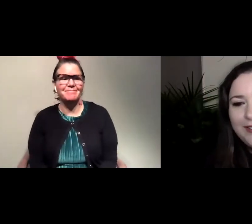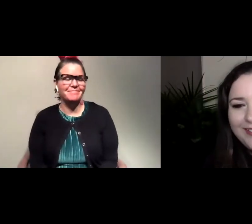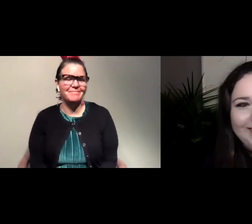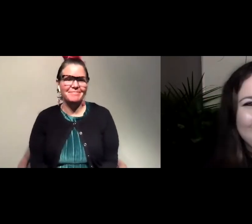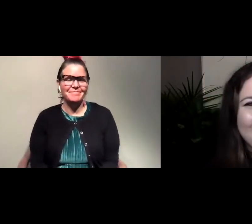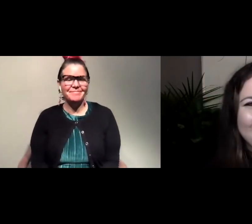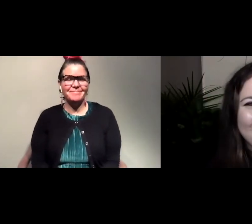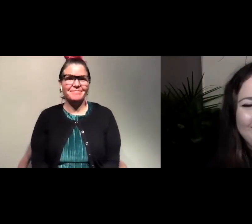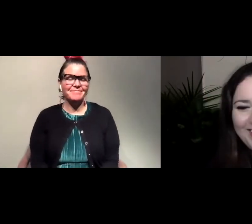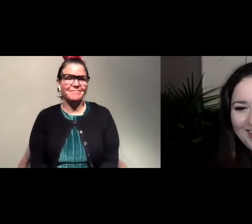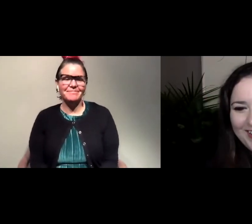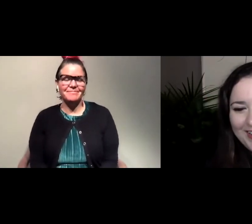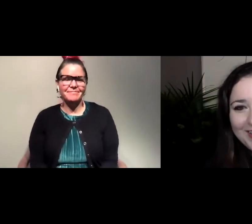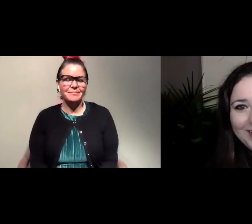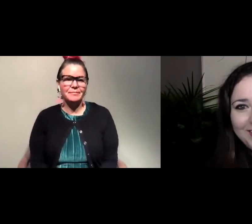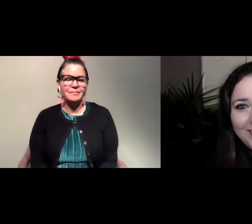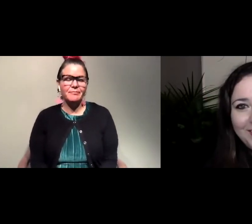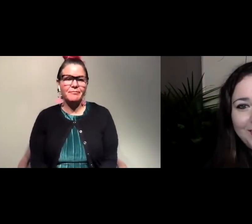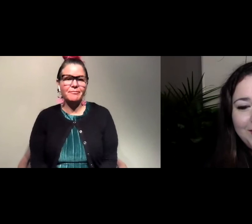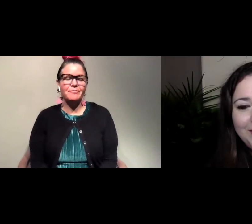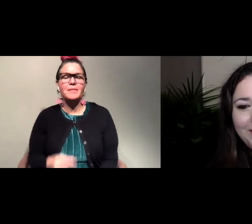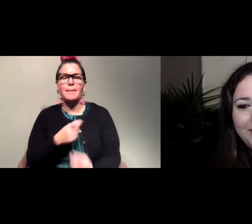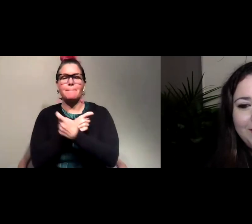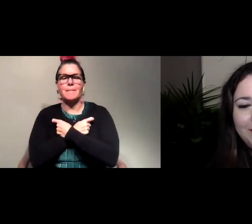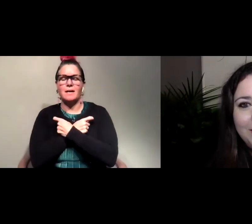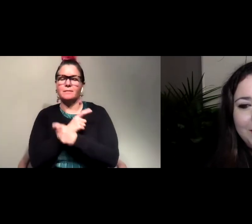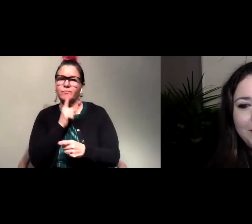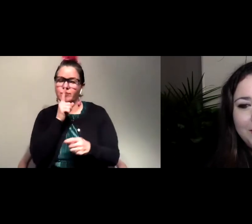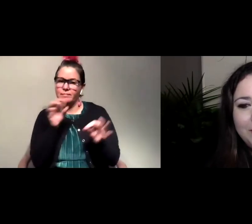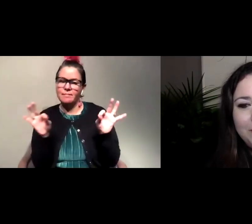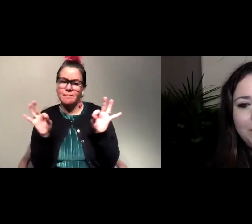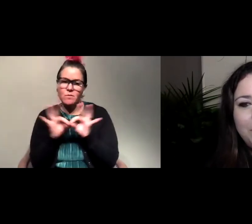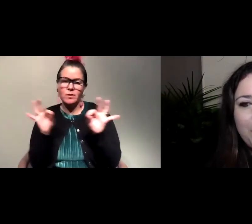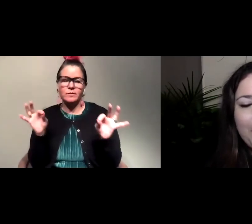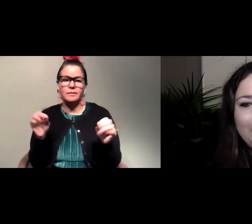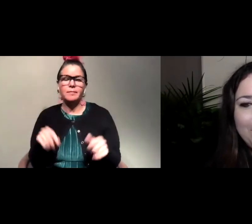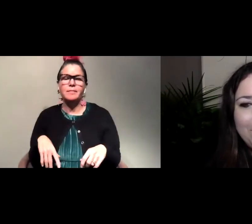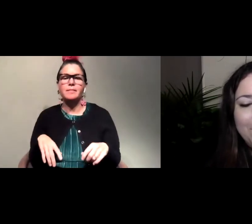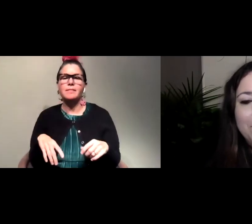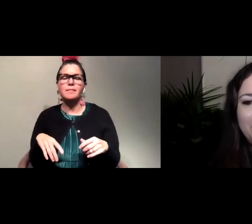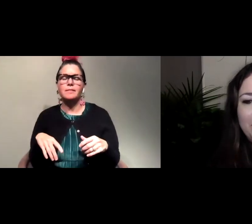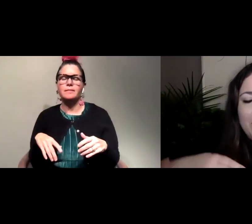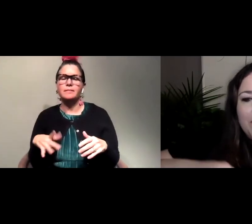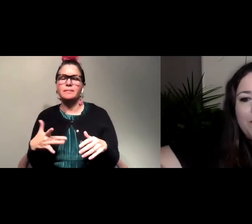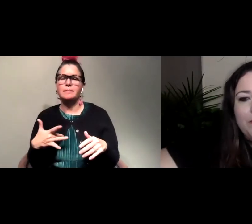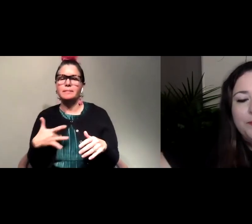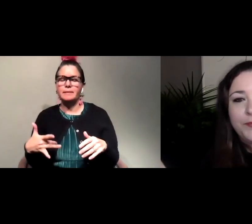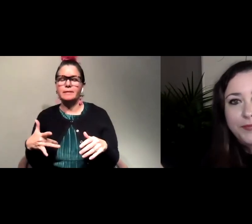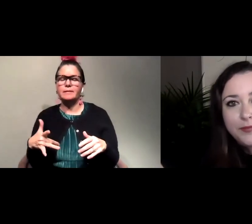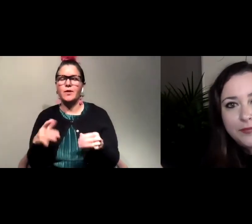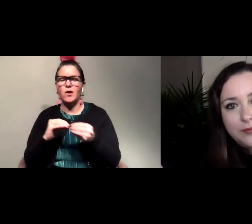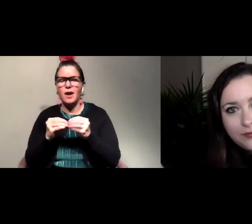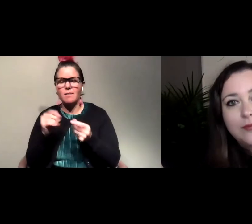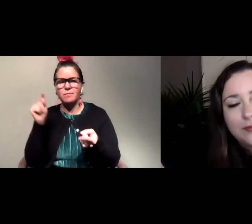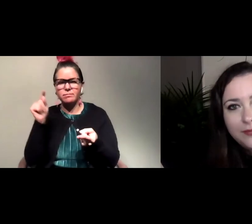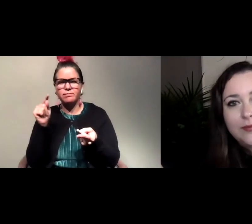yeah, so it's, yeah, bats are super important, and they're, um, a lot of their populations are declining, or